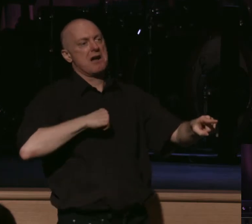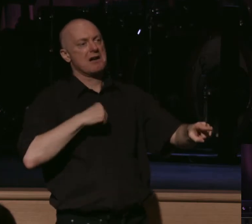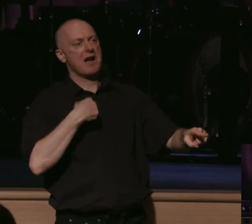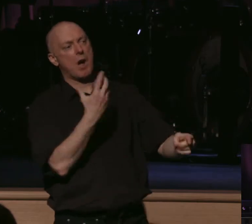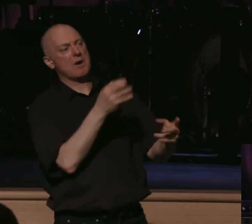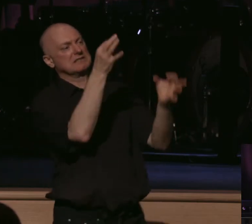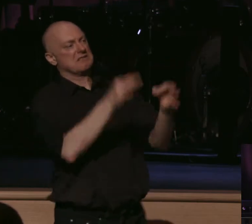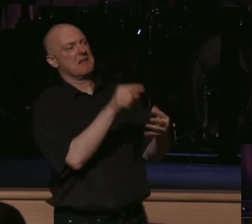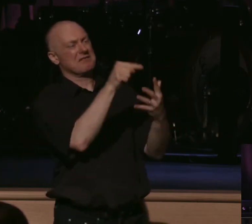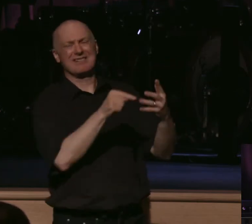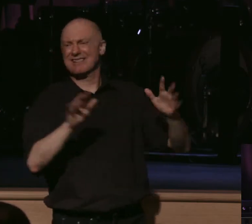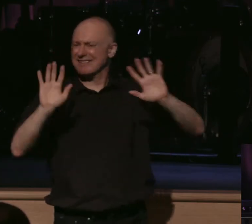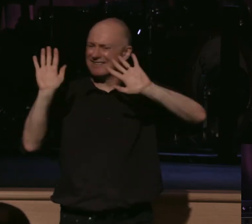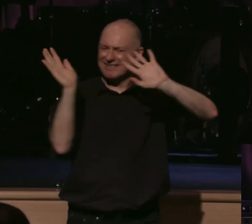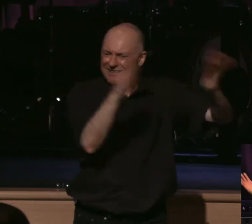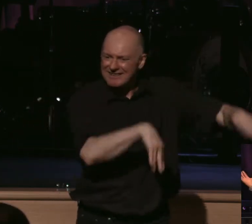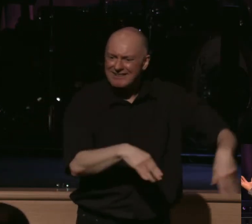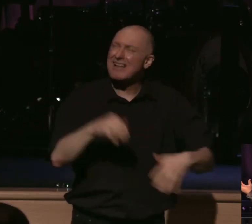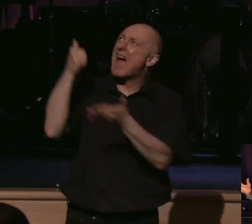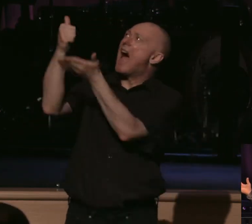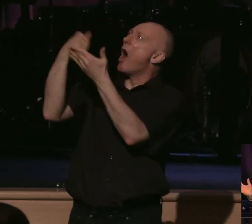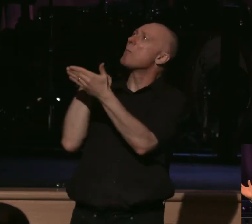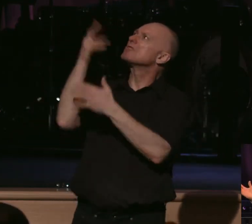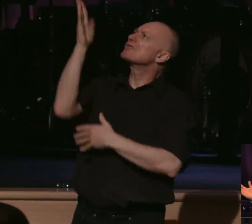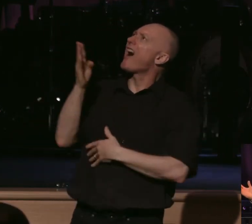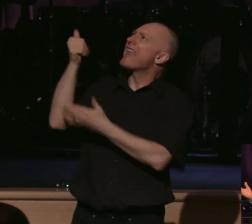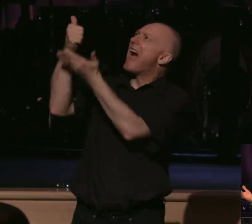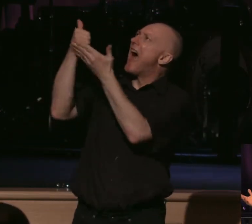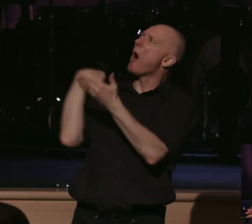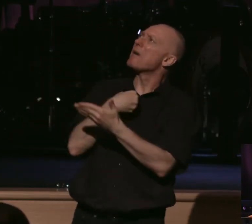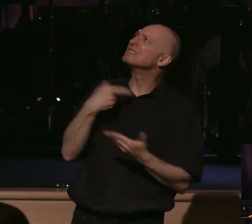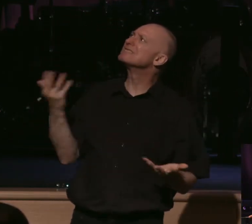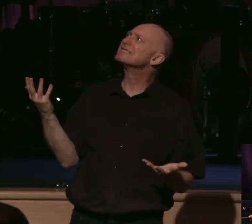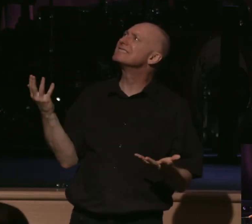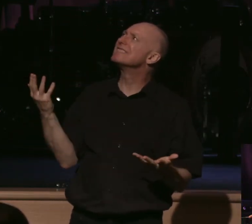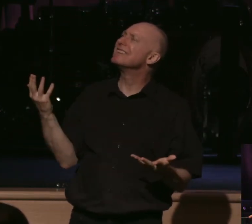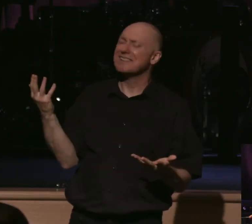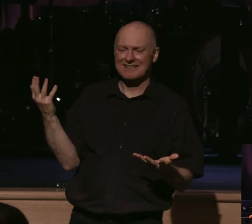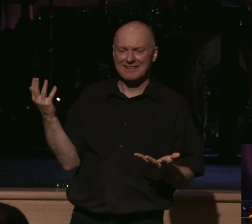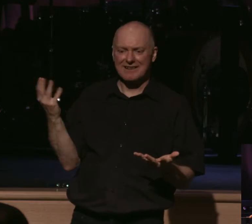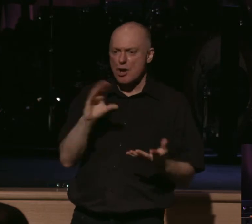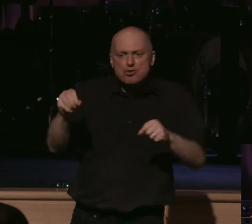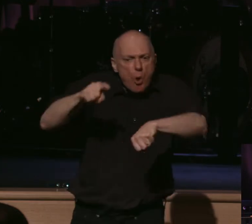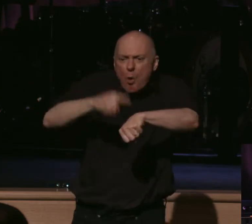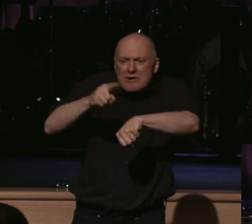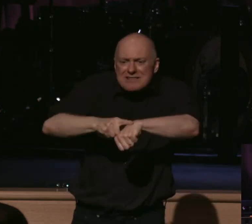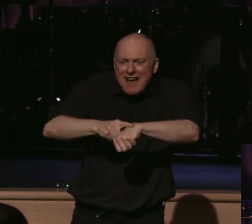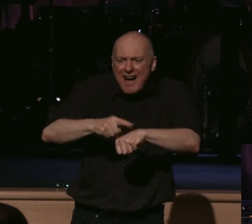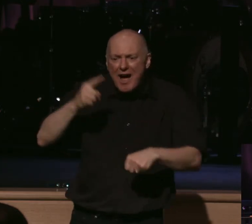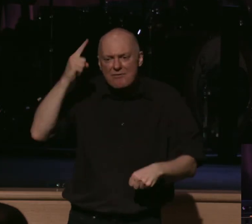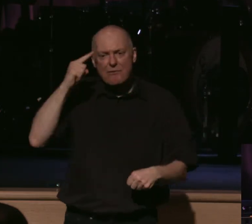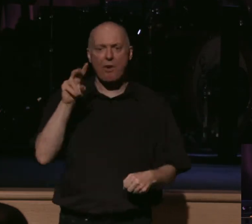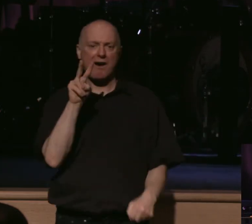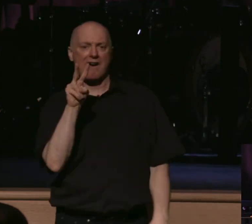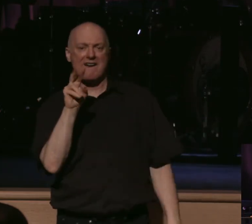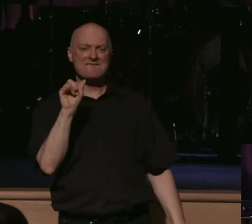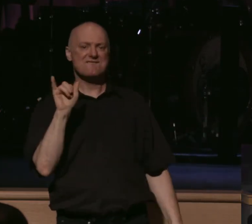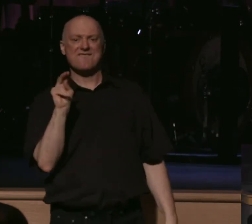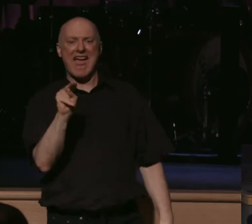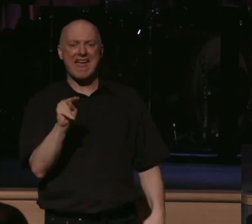center of attention. Help us, God. Help us. There's no time for vanity in these moments. There's no time for